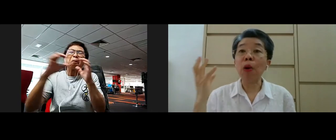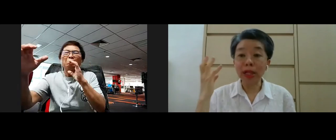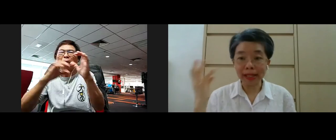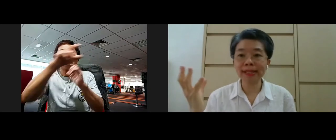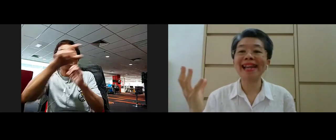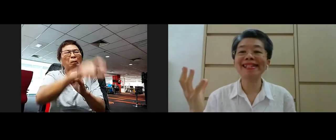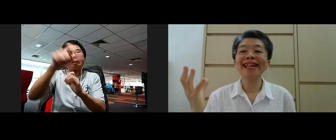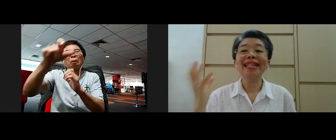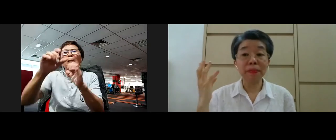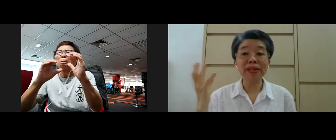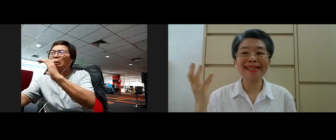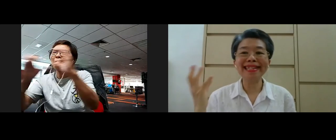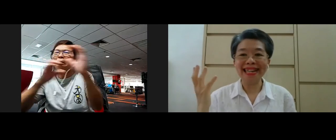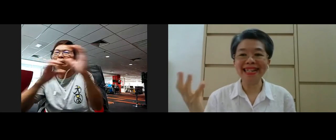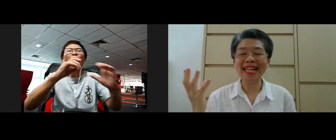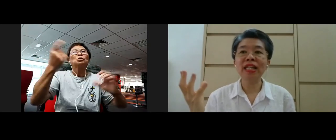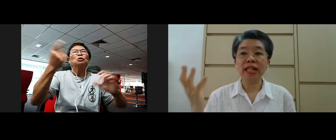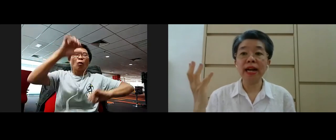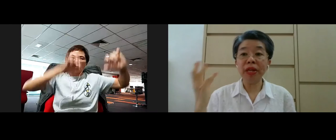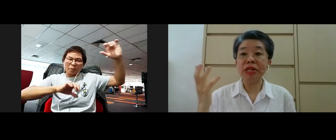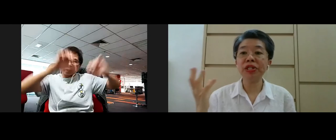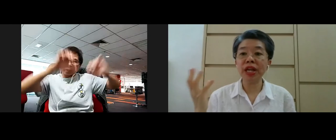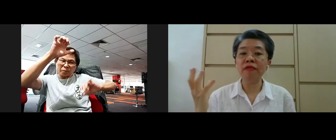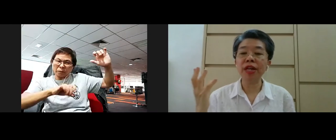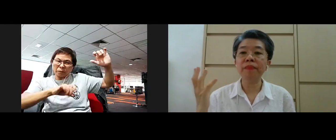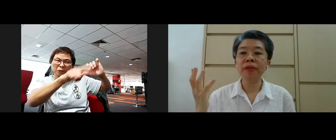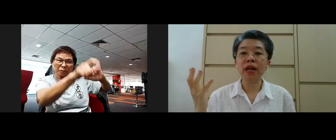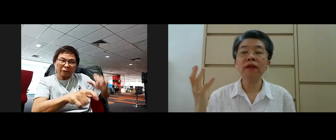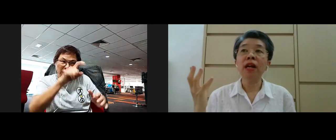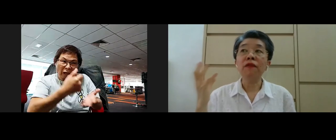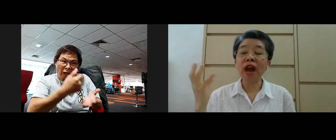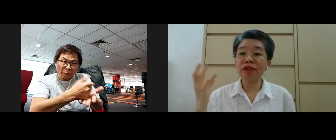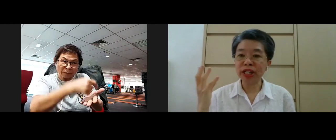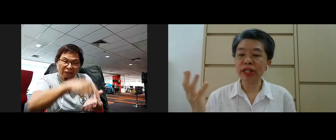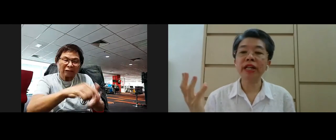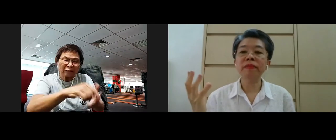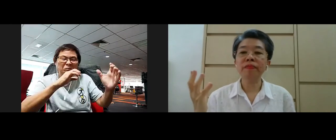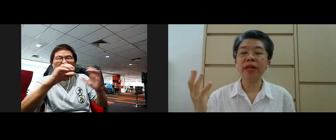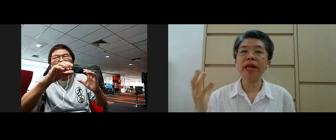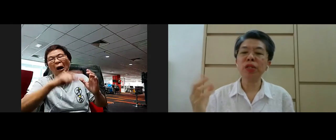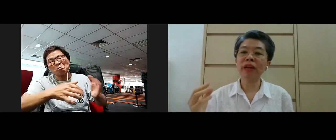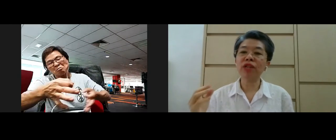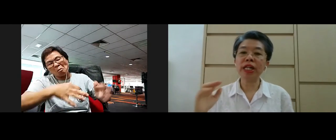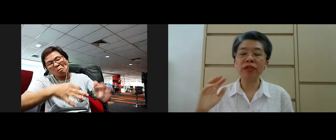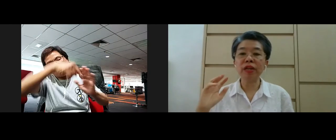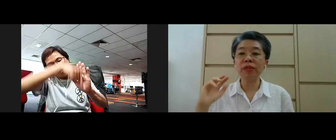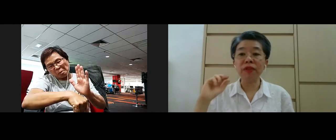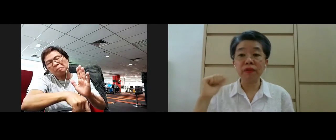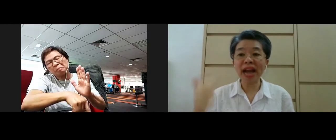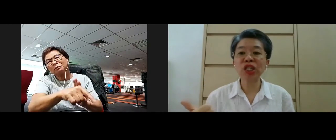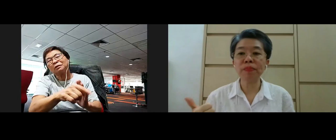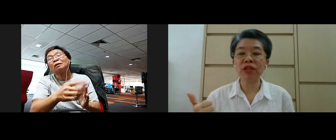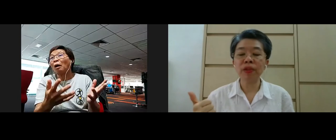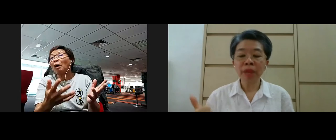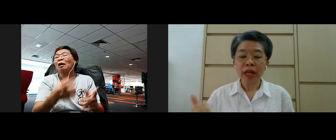of time I will assess the person in need in this area very detailed especially in terms